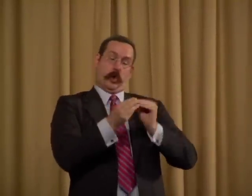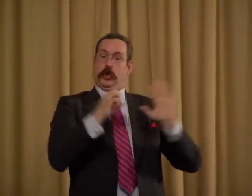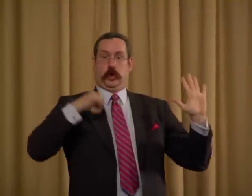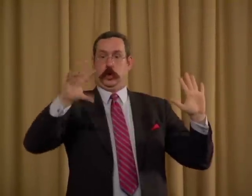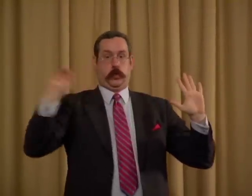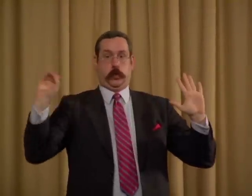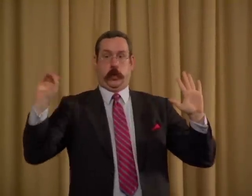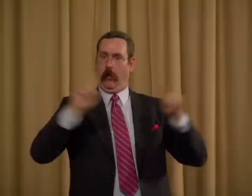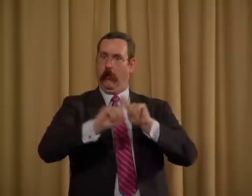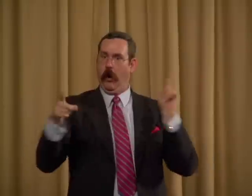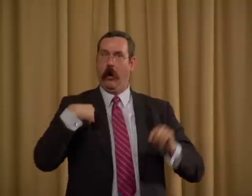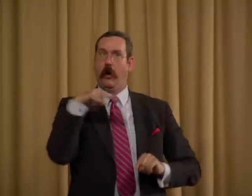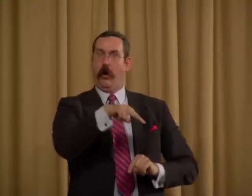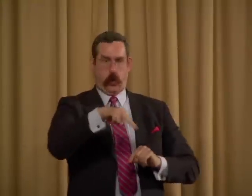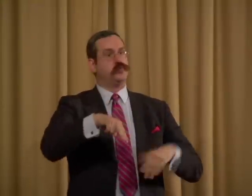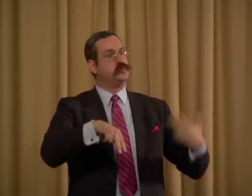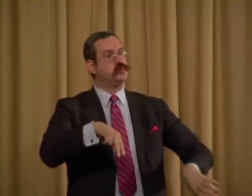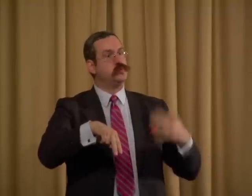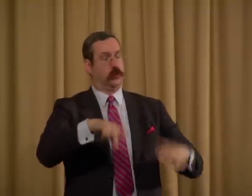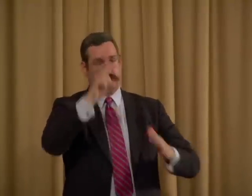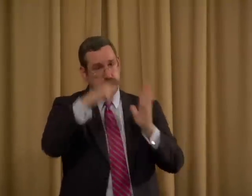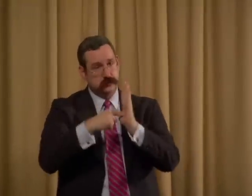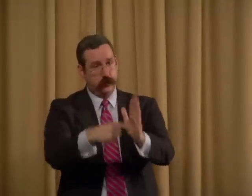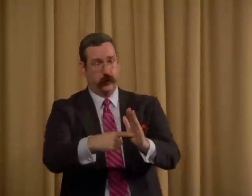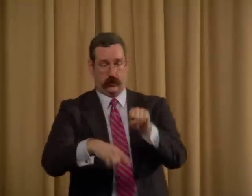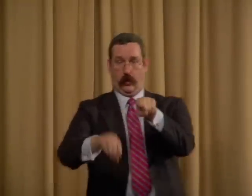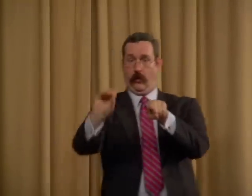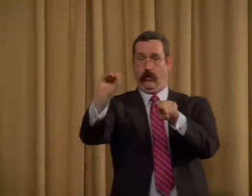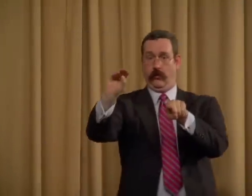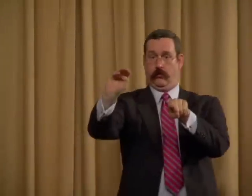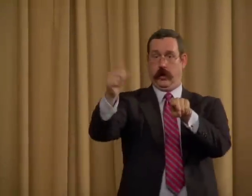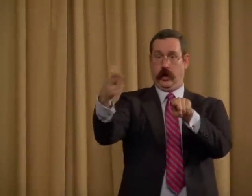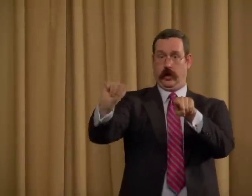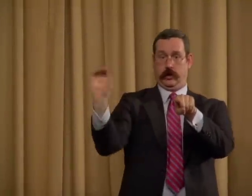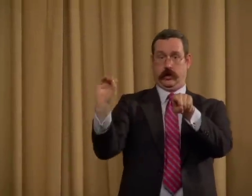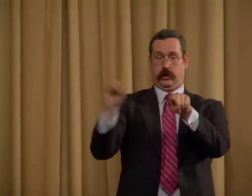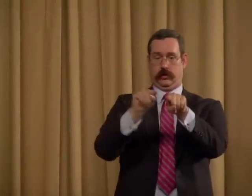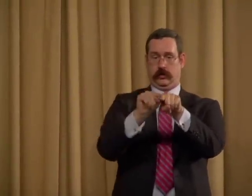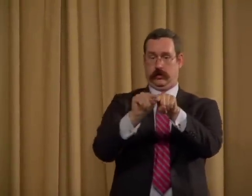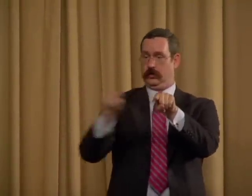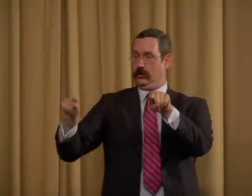I don't have a number to give you, but for example, in Omaha,